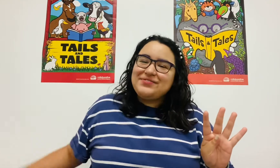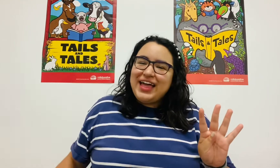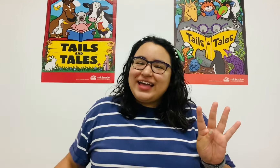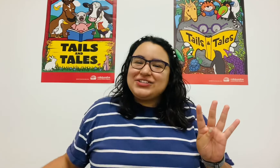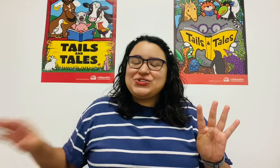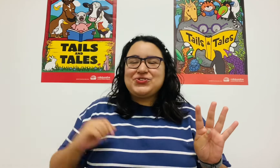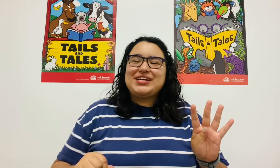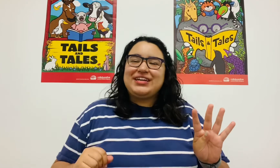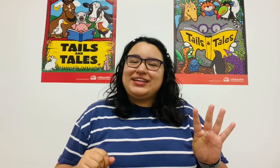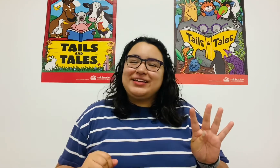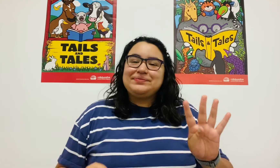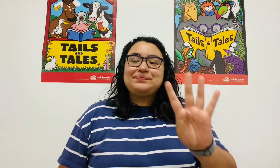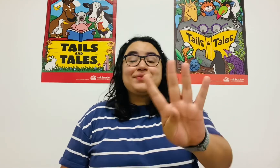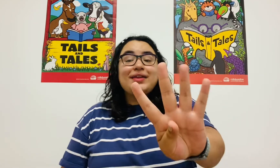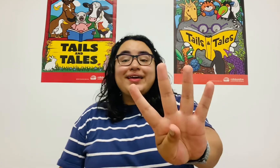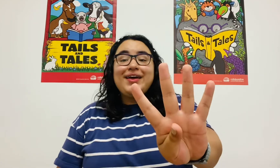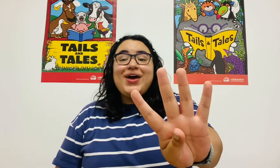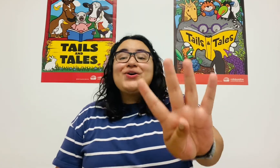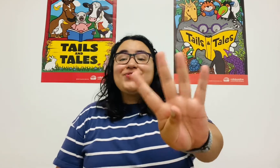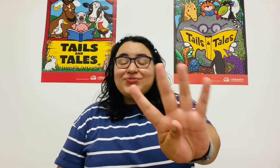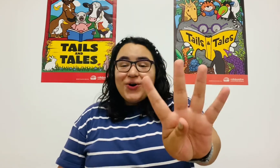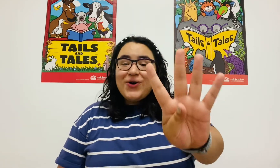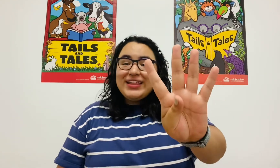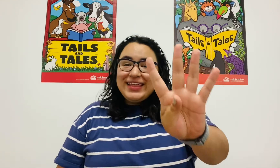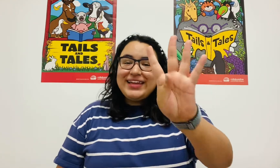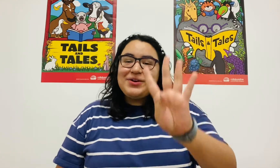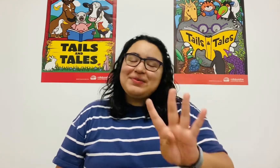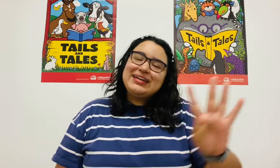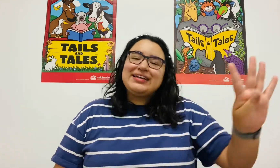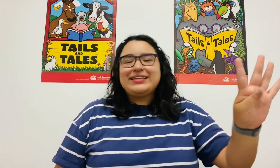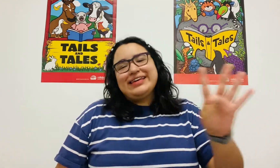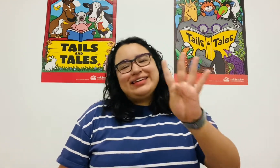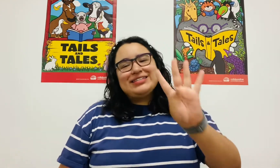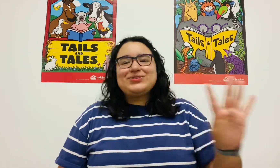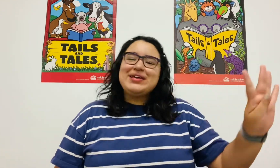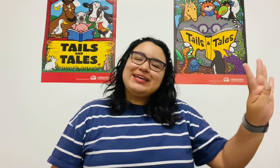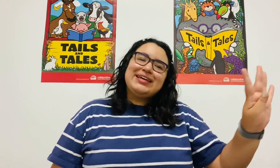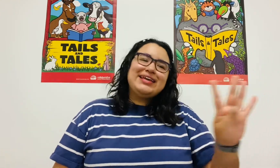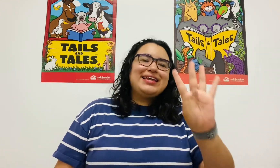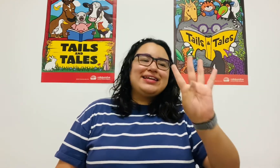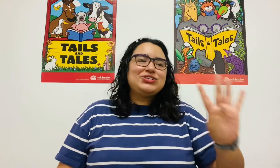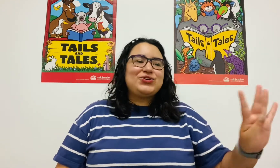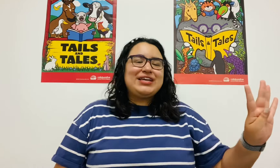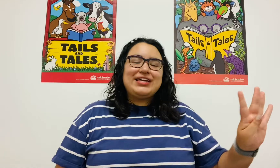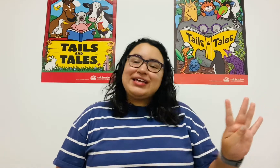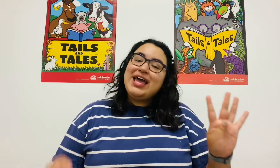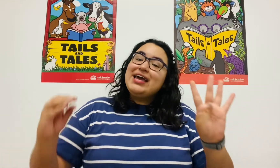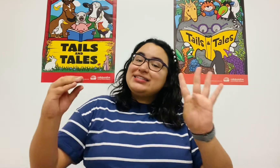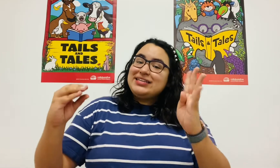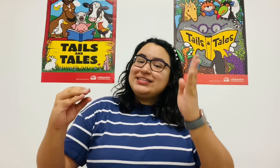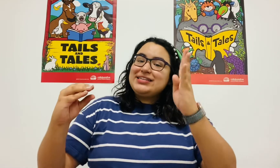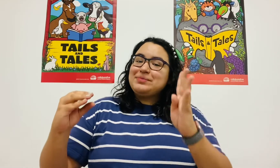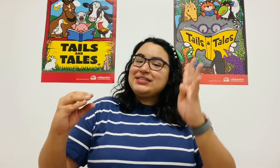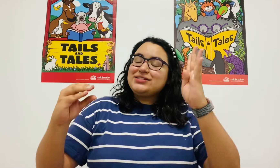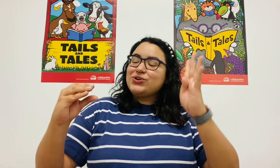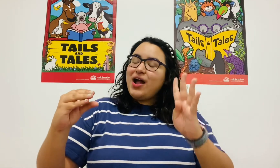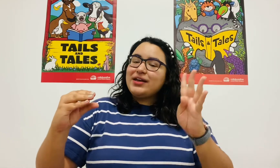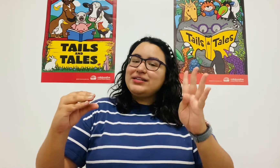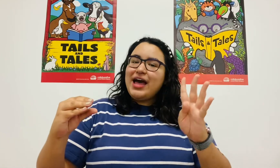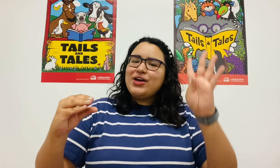that tree. Four little monkeys, swinging in a tree, teasing Mr. Crocodile.